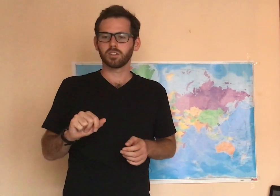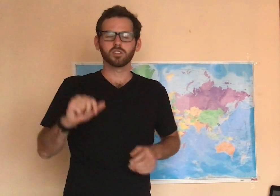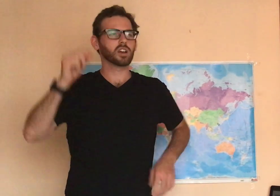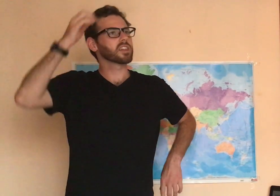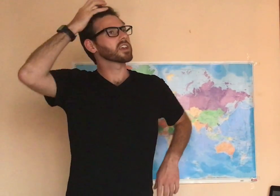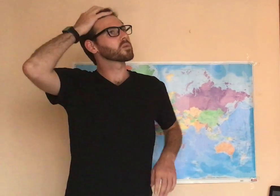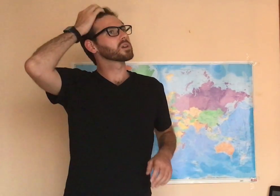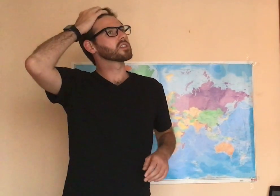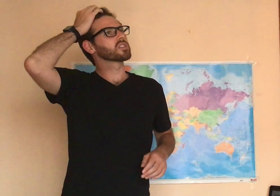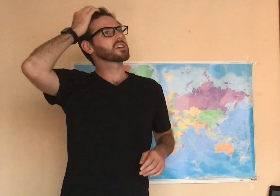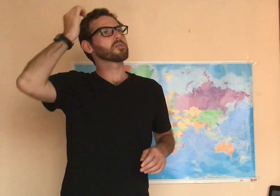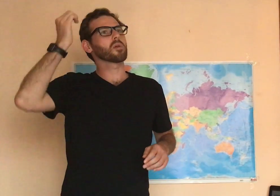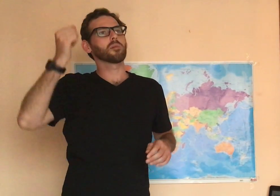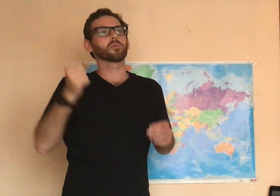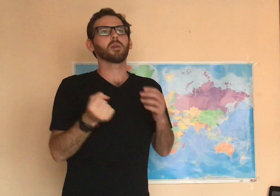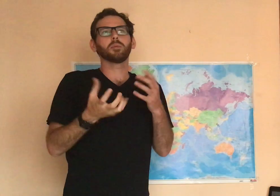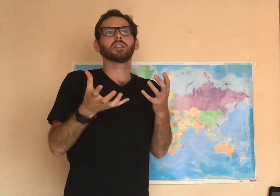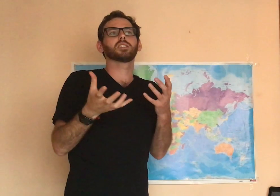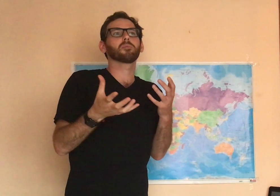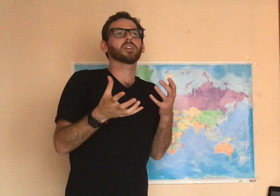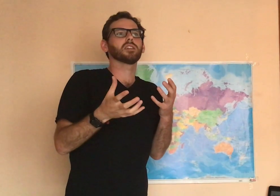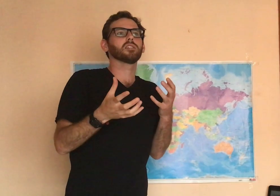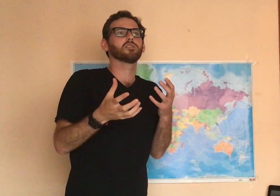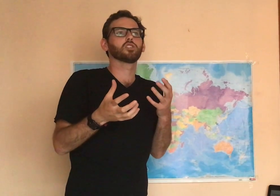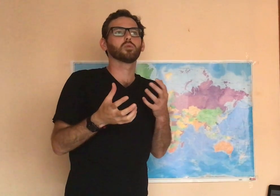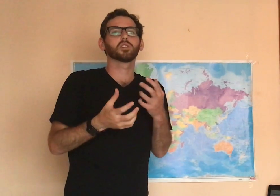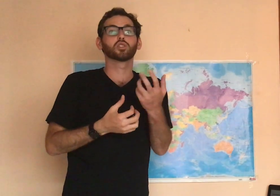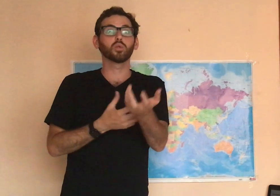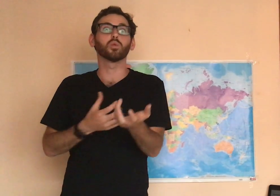Try to think. We can think of a prompt. Maybe something to do with school.